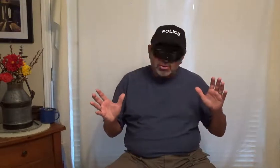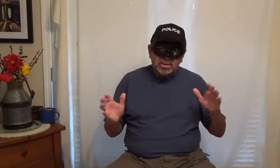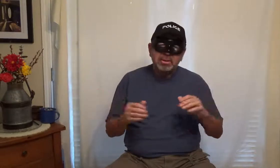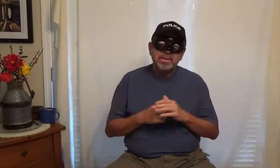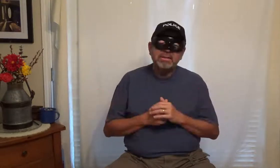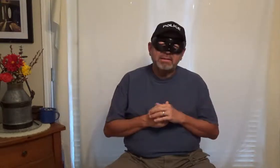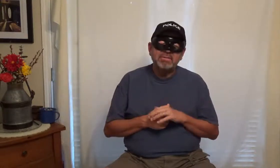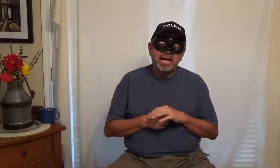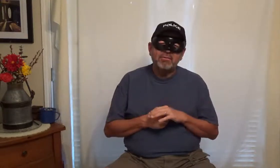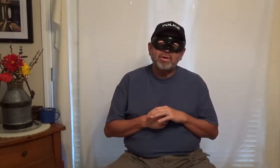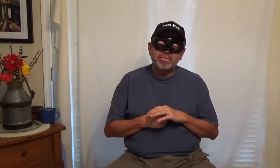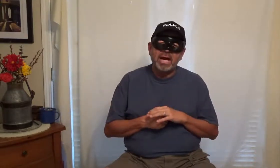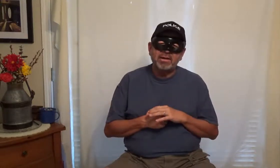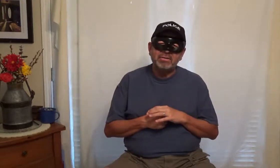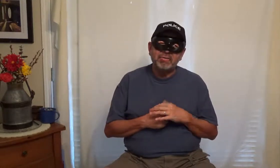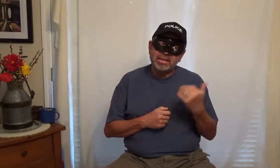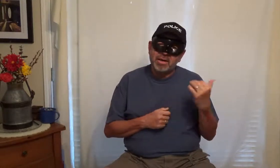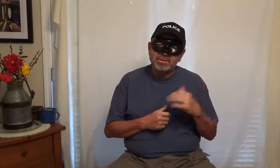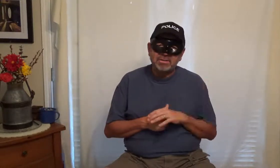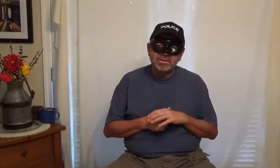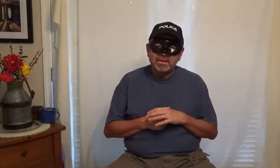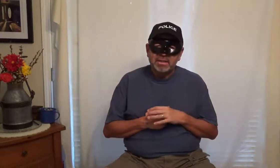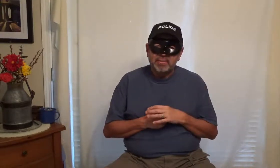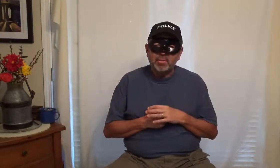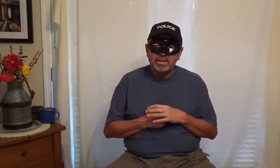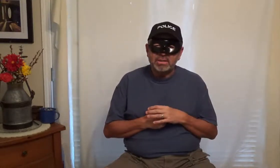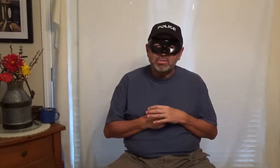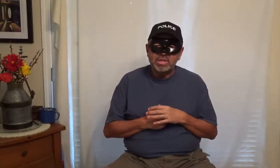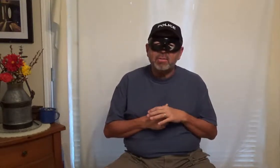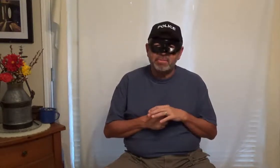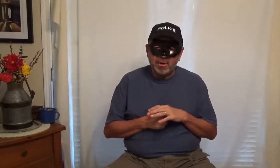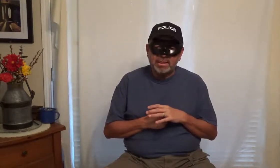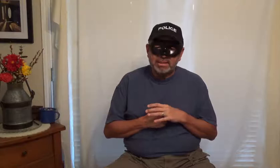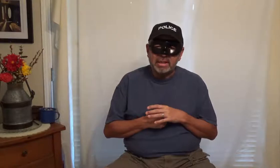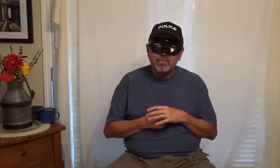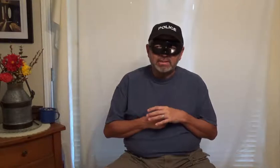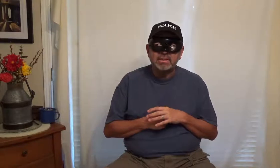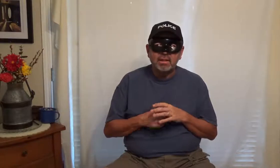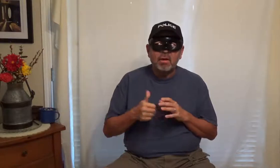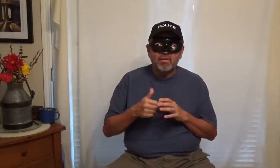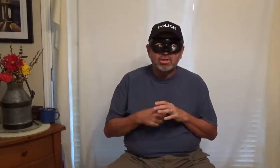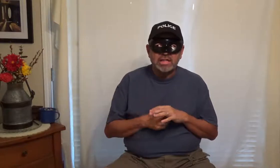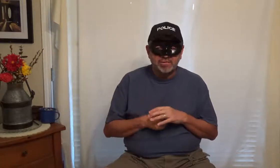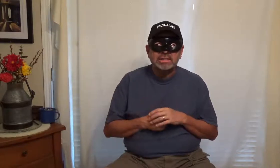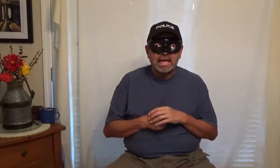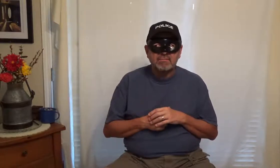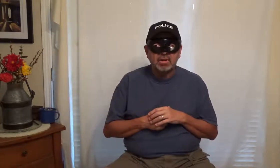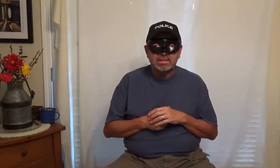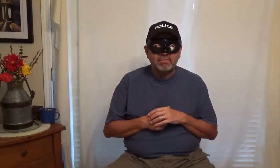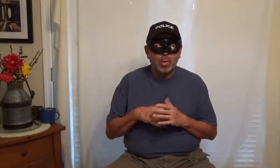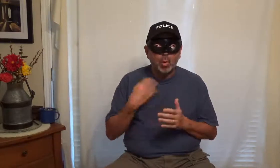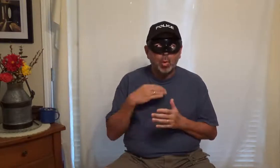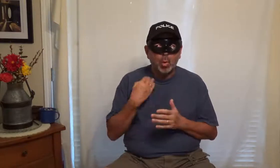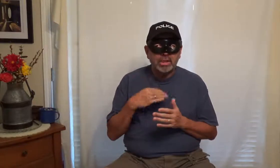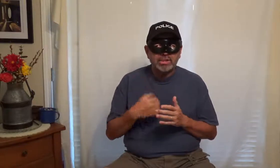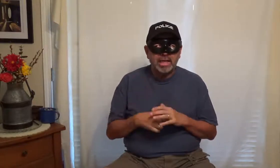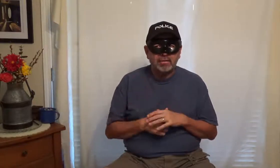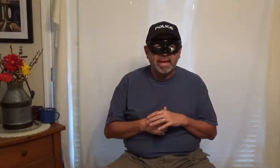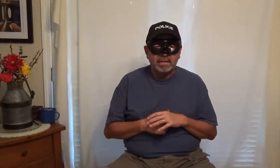but it kind of freaked me out and it freaked him out too I remember when he had this retirement party he came over and said Falstaff I said yeah Falstaff each day on that